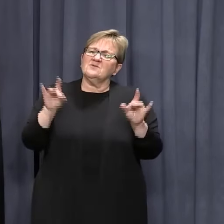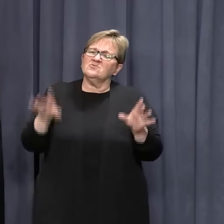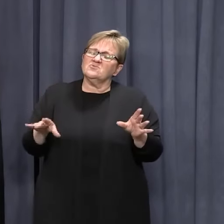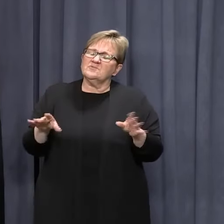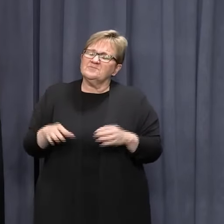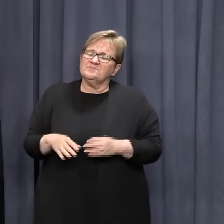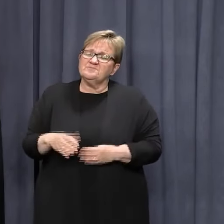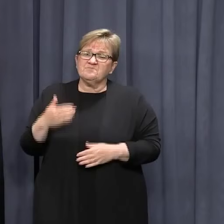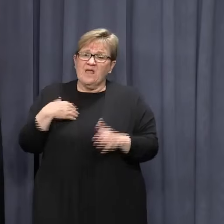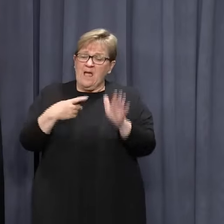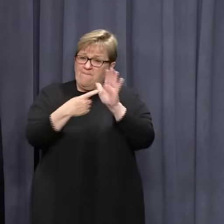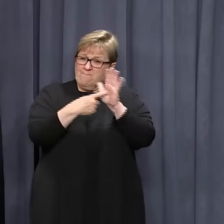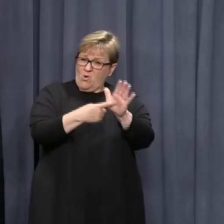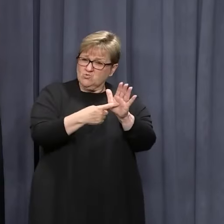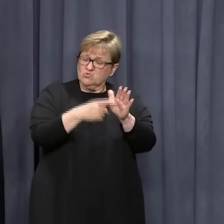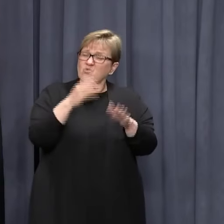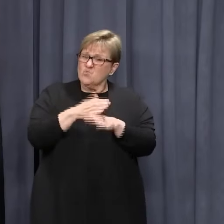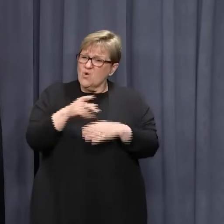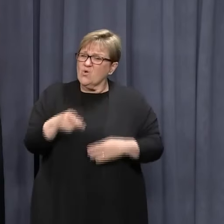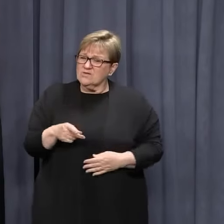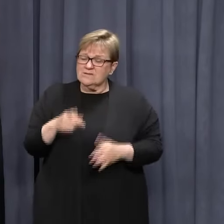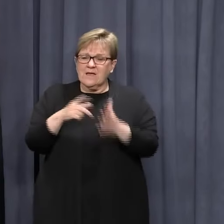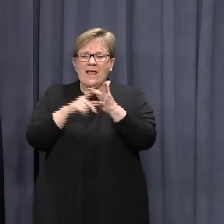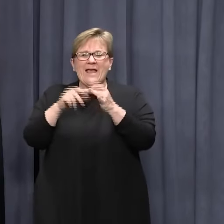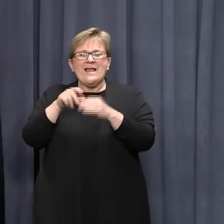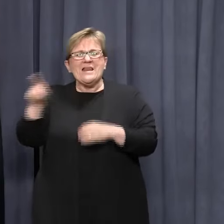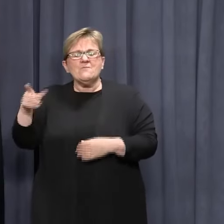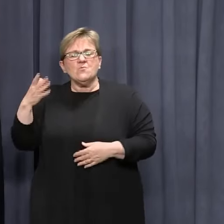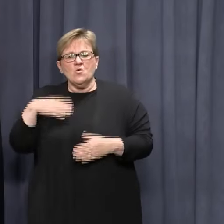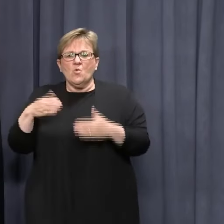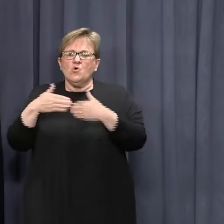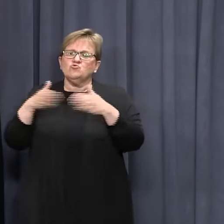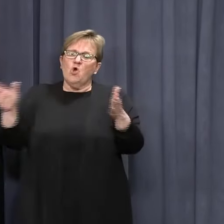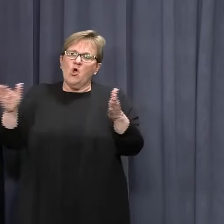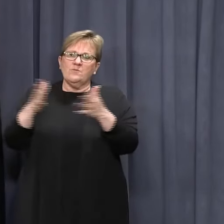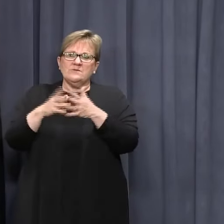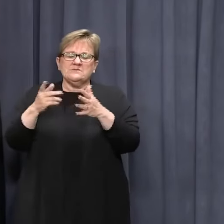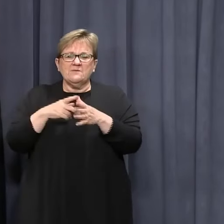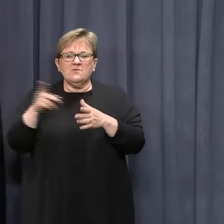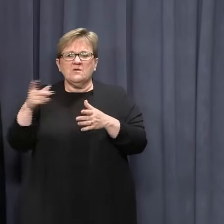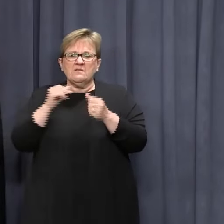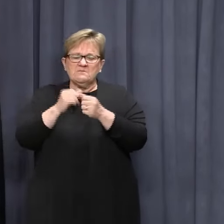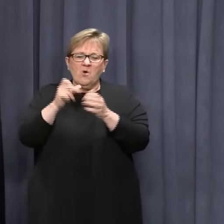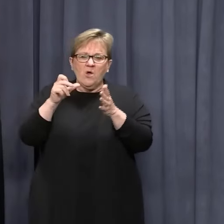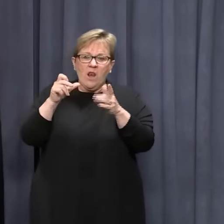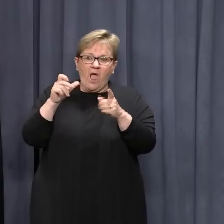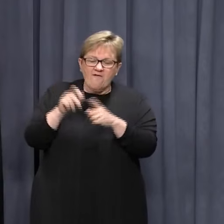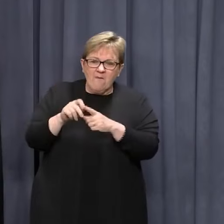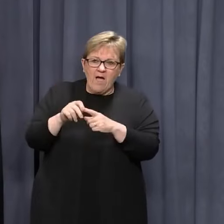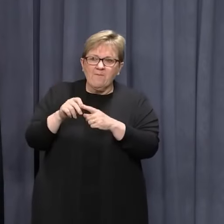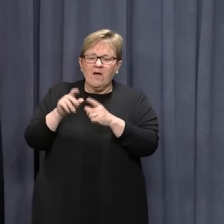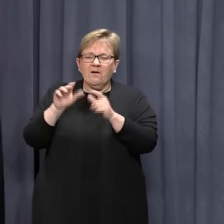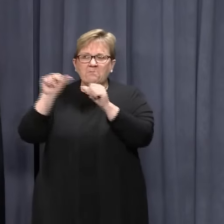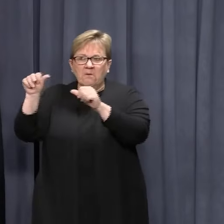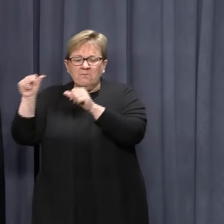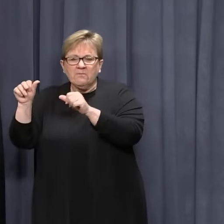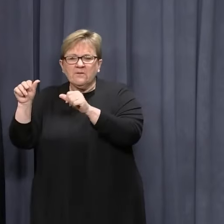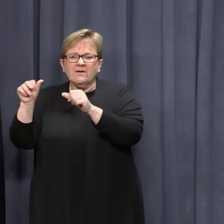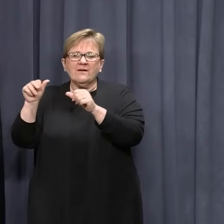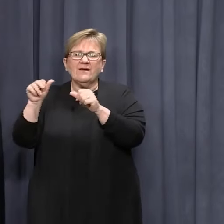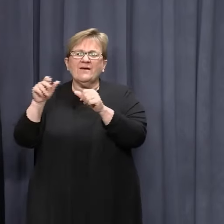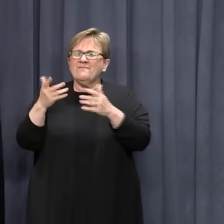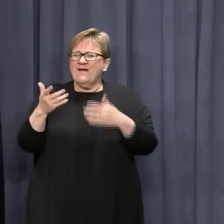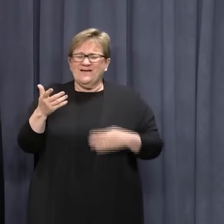under our model, it has worked. Obviously, the Liberal Party wanted to open the borders. They supported Clyde Palmer. That, of course,